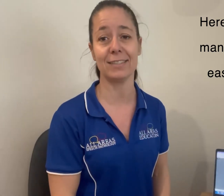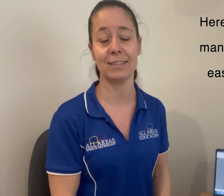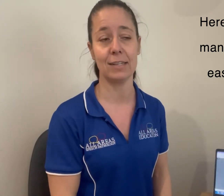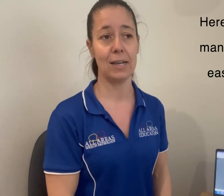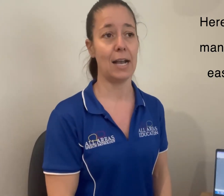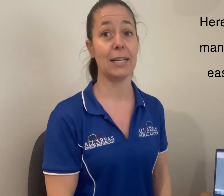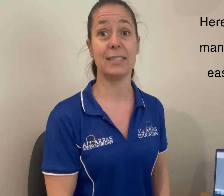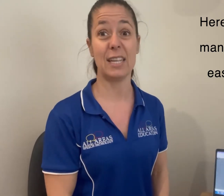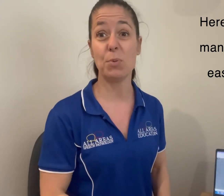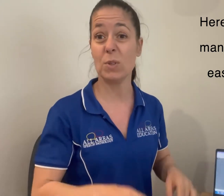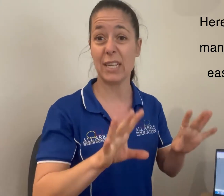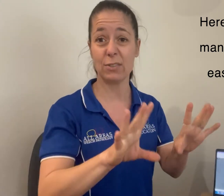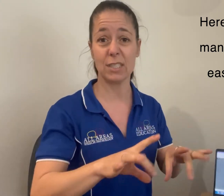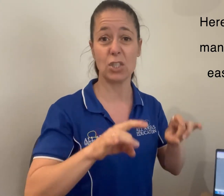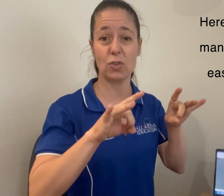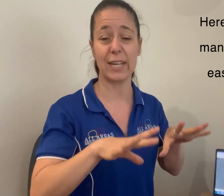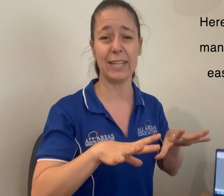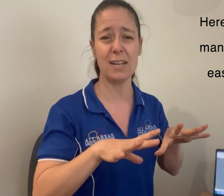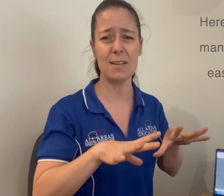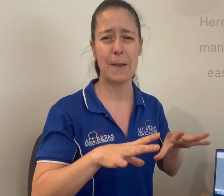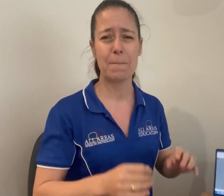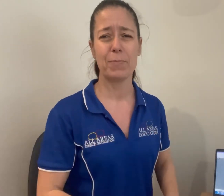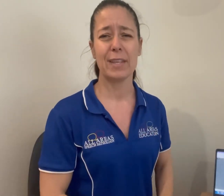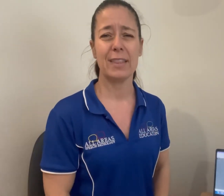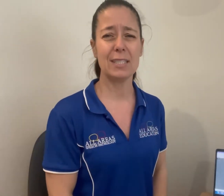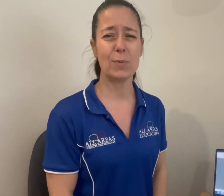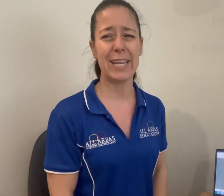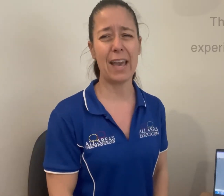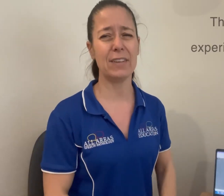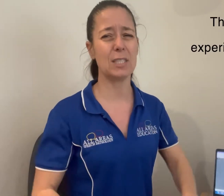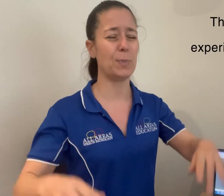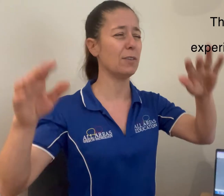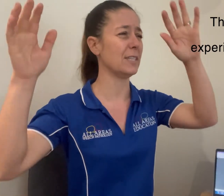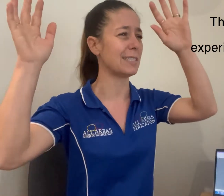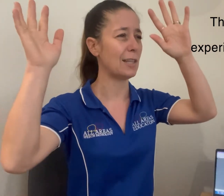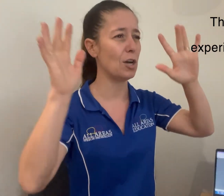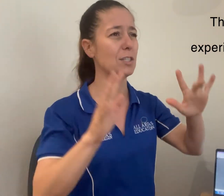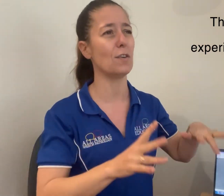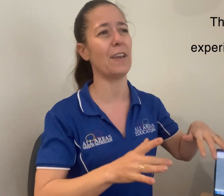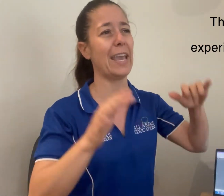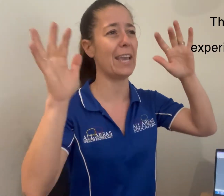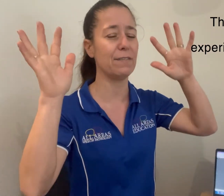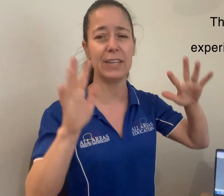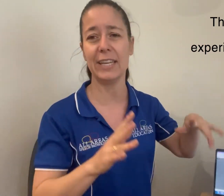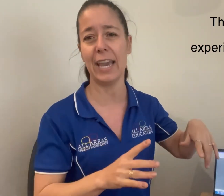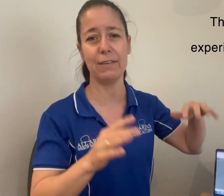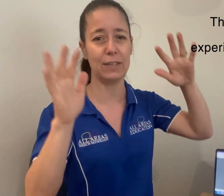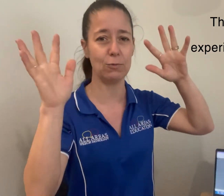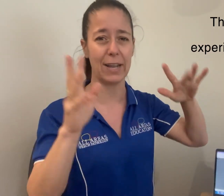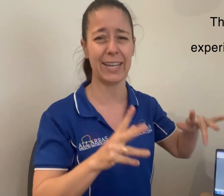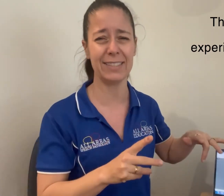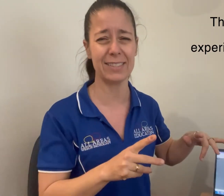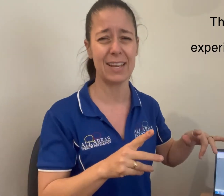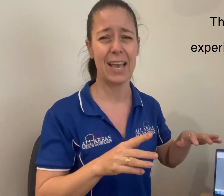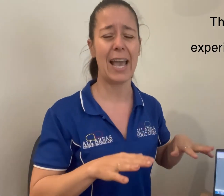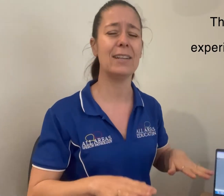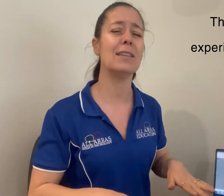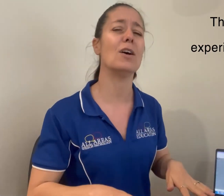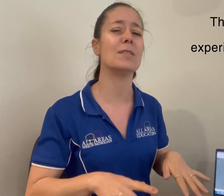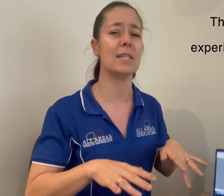seaboard here in Australia, this week have experienced lots of heavy, heavy rains and lots and